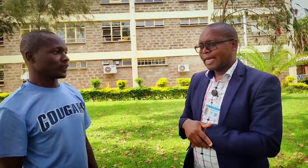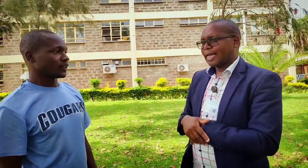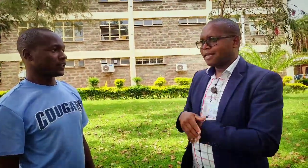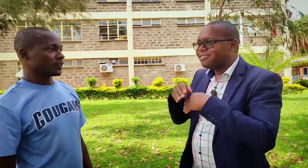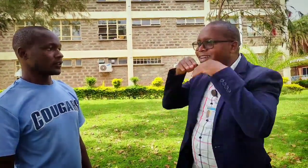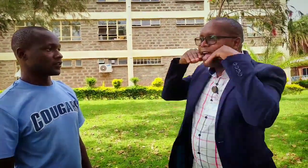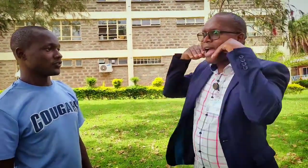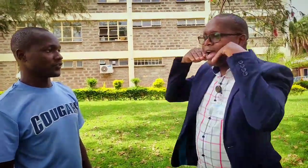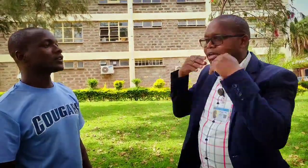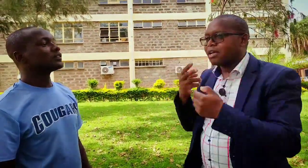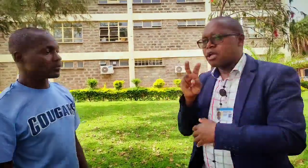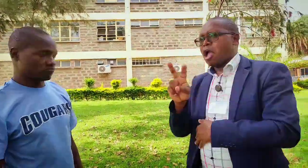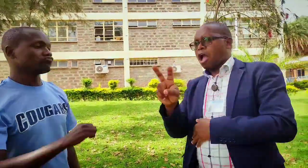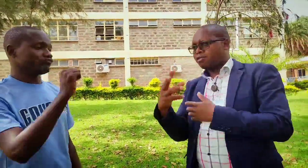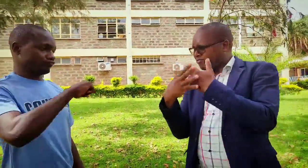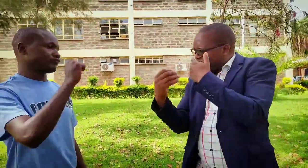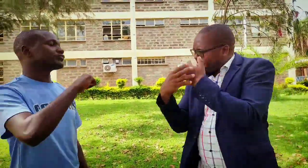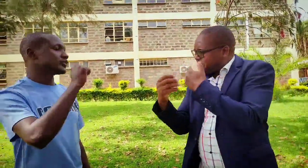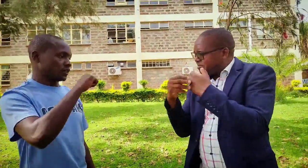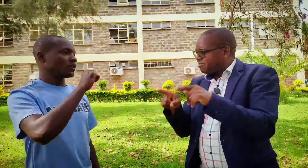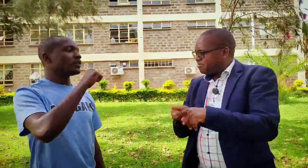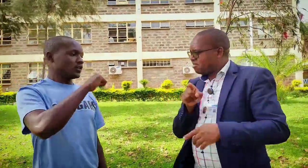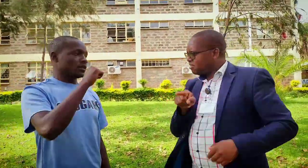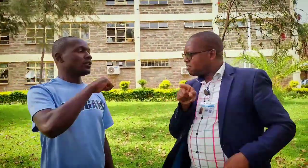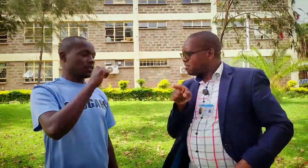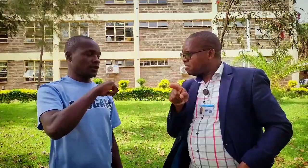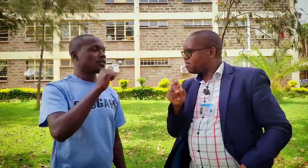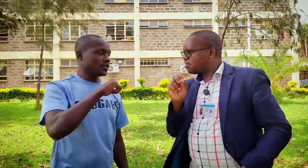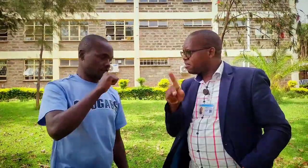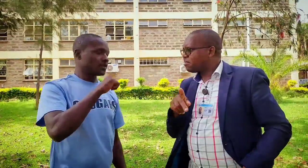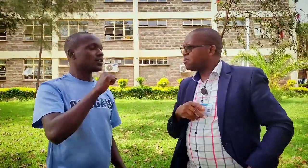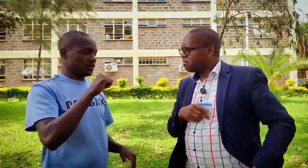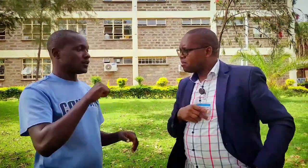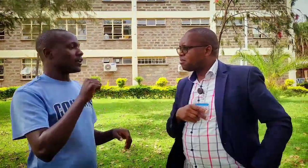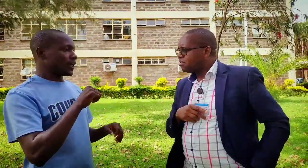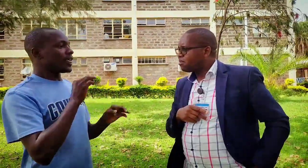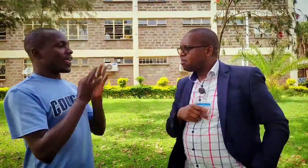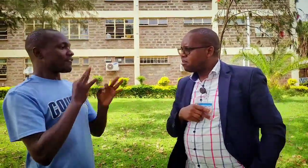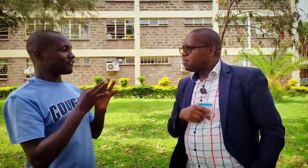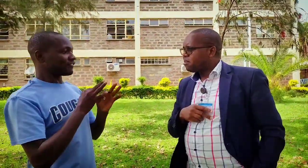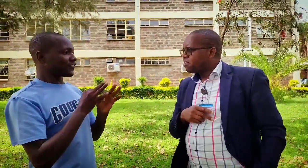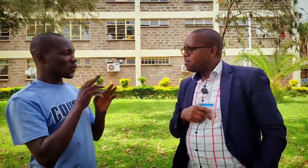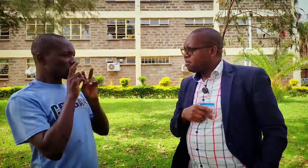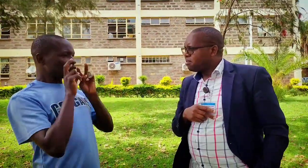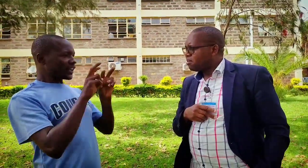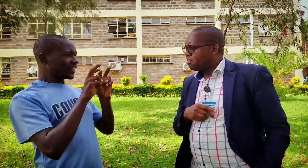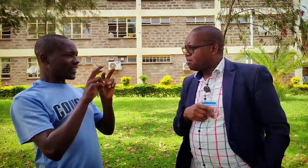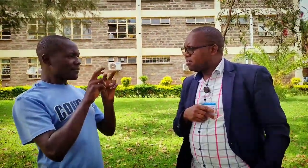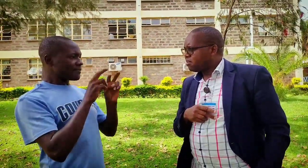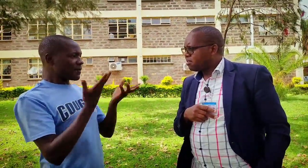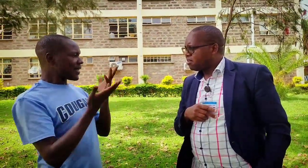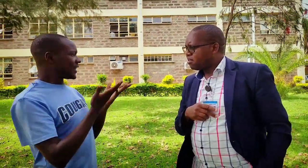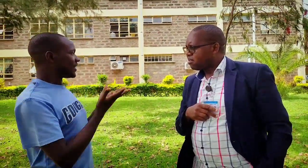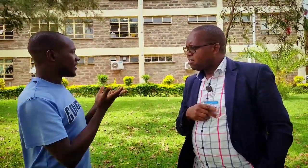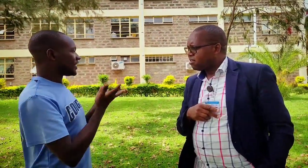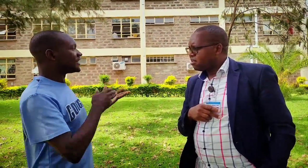sadness happiness use my smile show sadness yeah if maybe